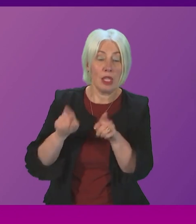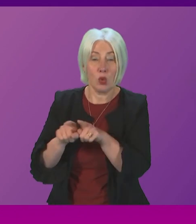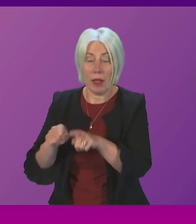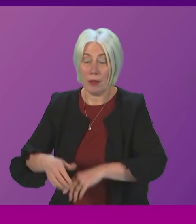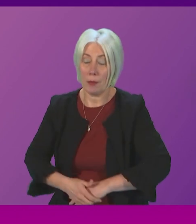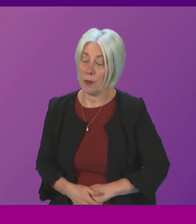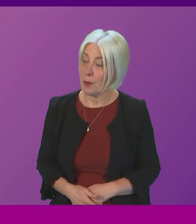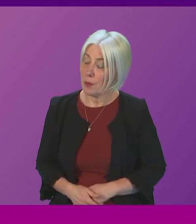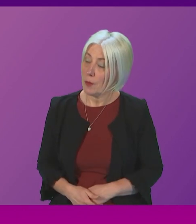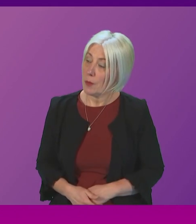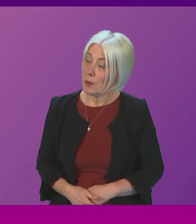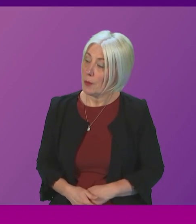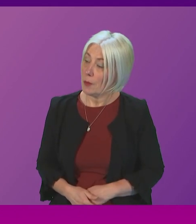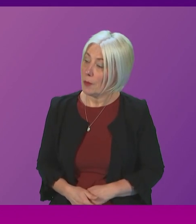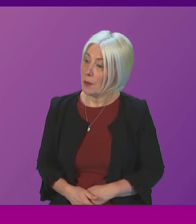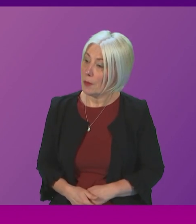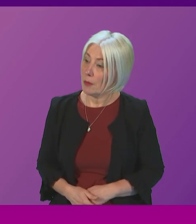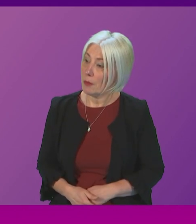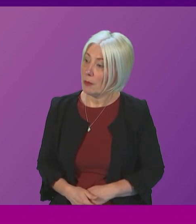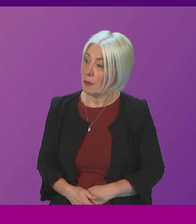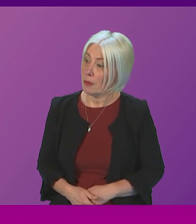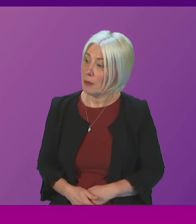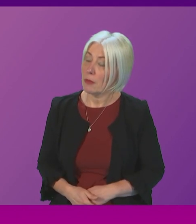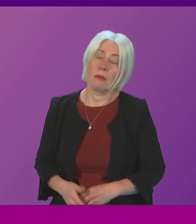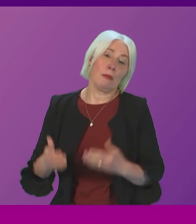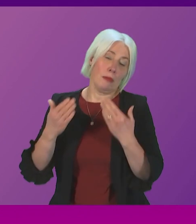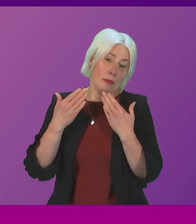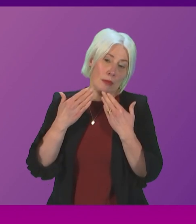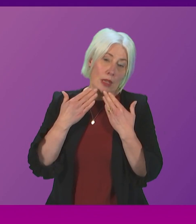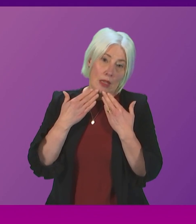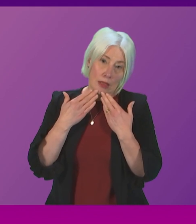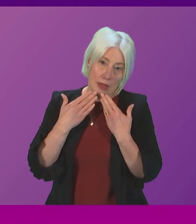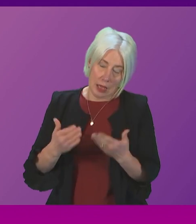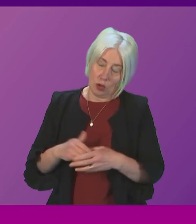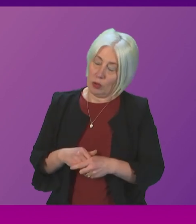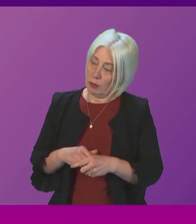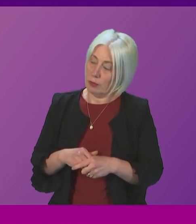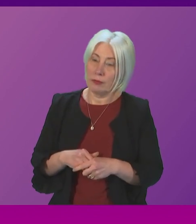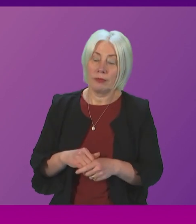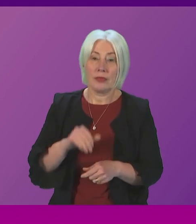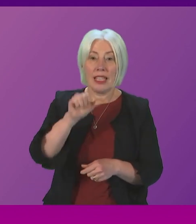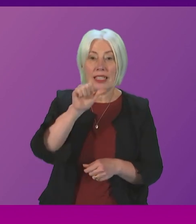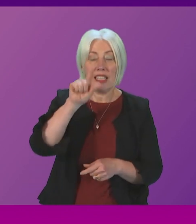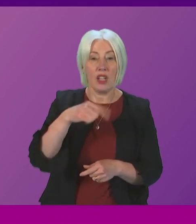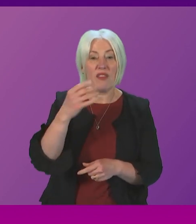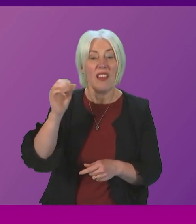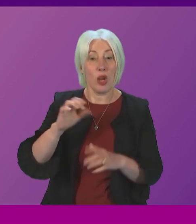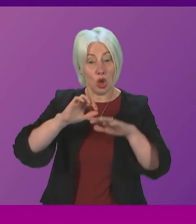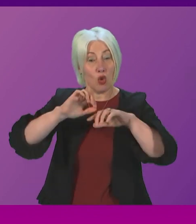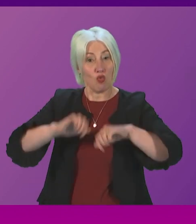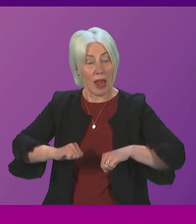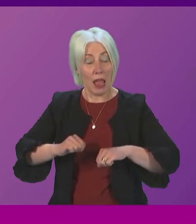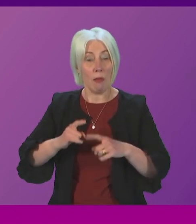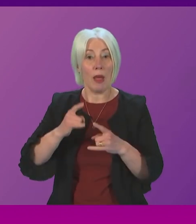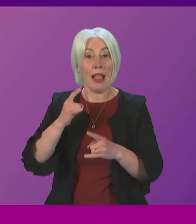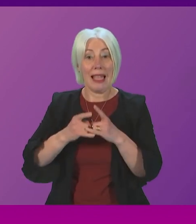Gossel Thank you, Presiding Officer More than 6,500 rapes and sexual